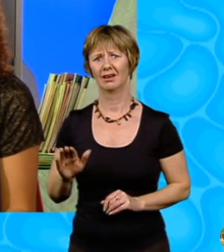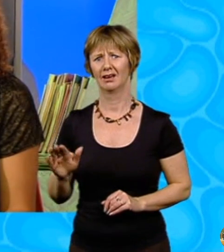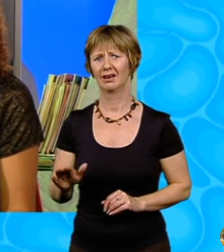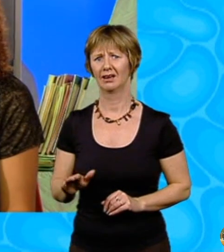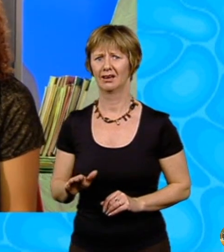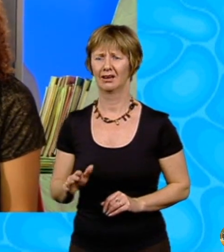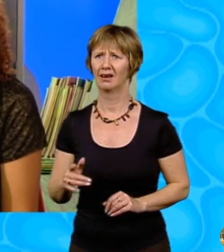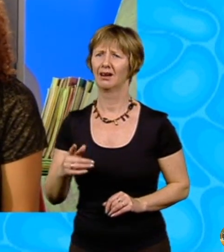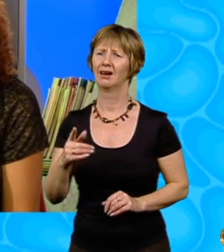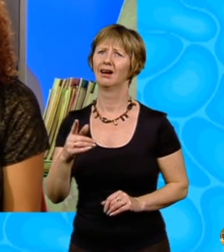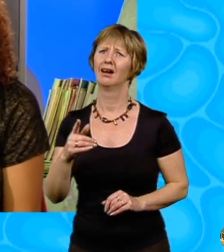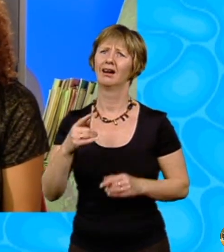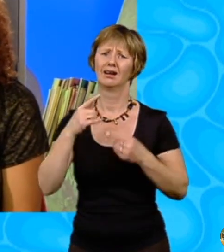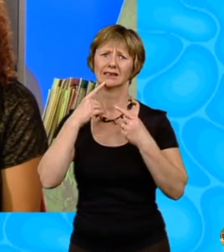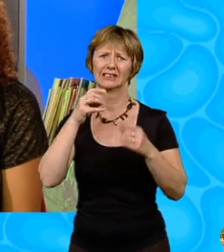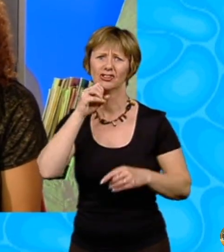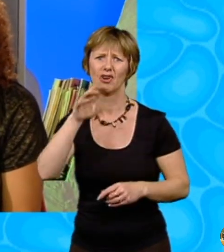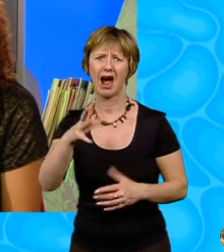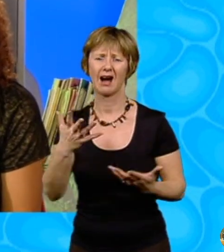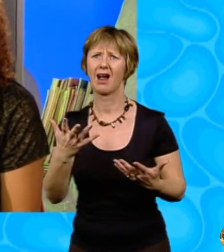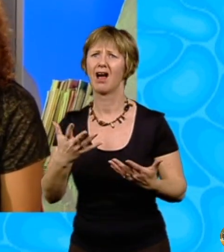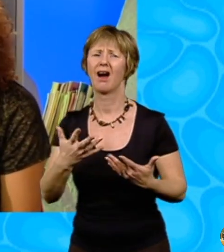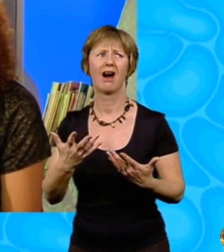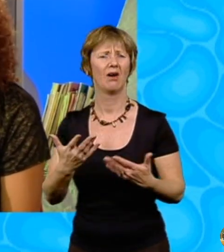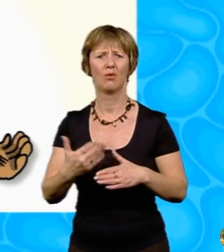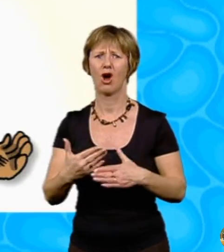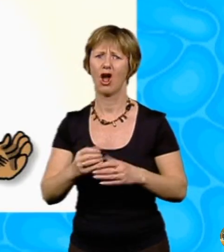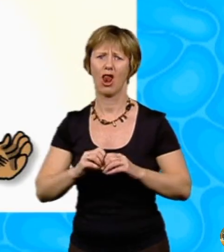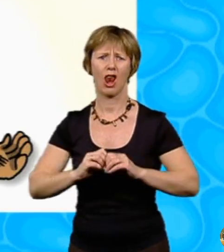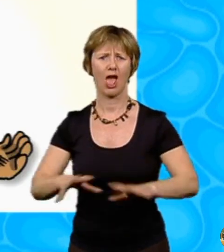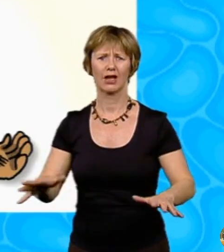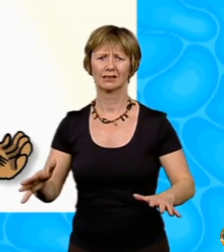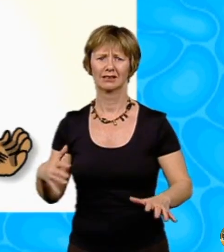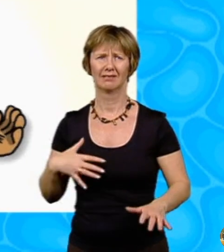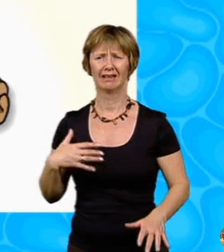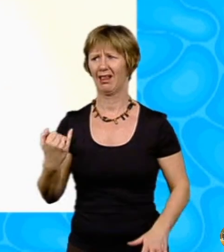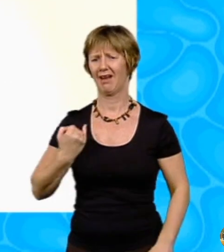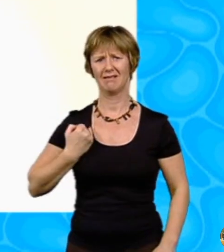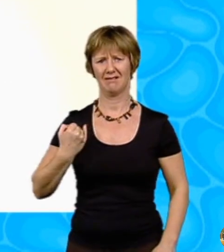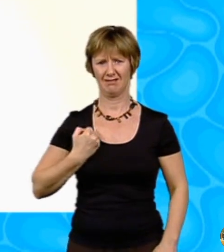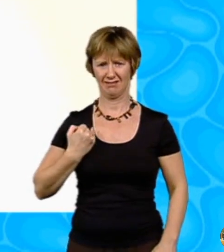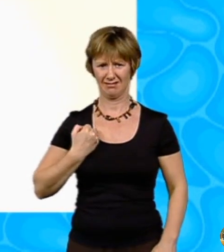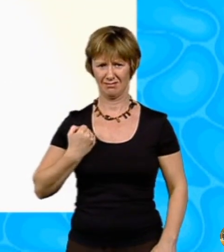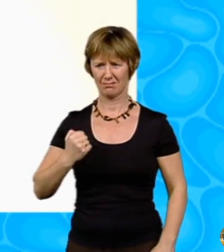Just like that, Miss Porter had lost her job. And I felt worse than anyone because it was all my fault.